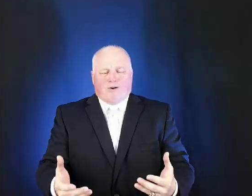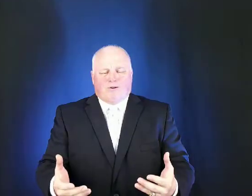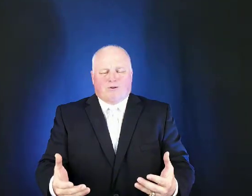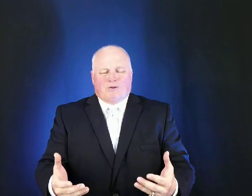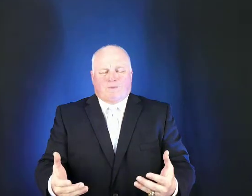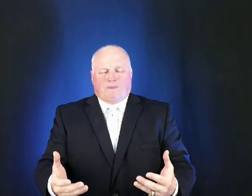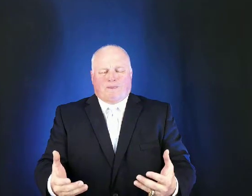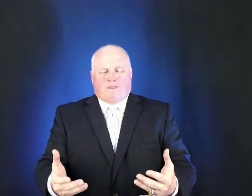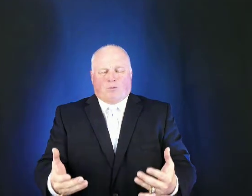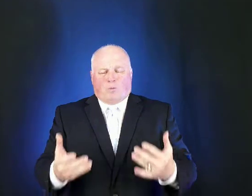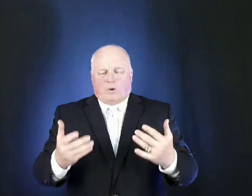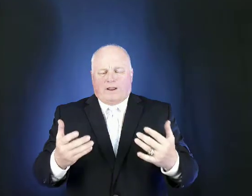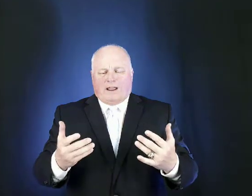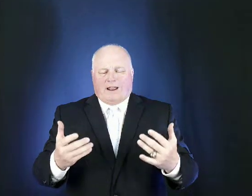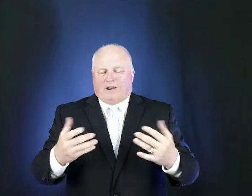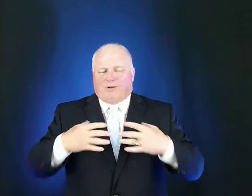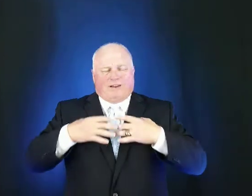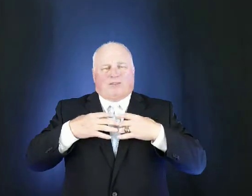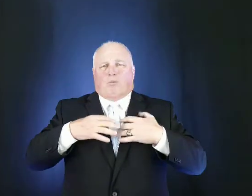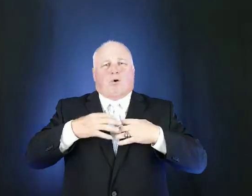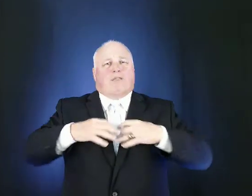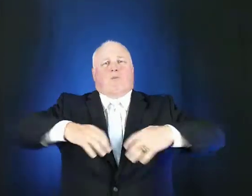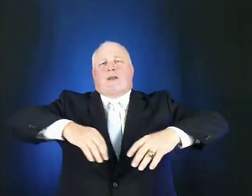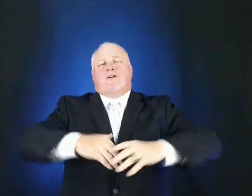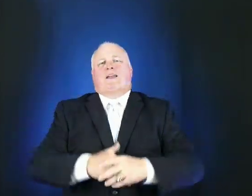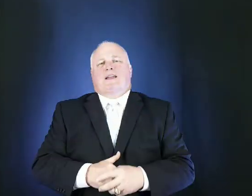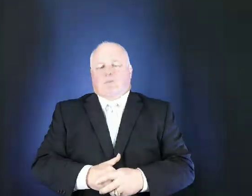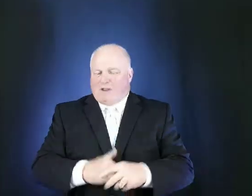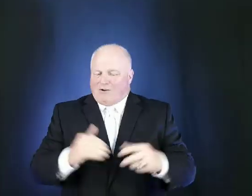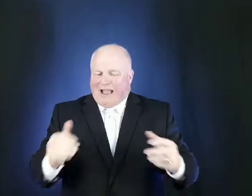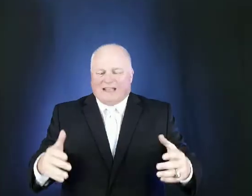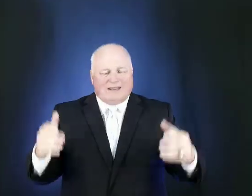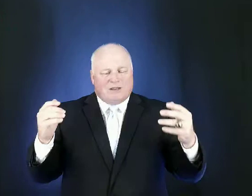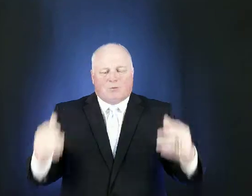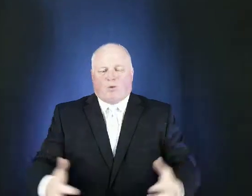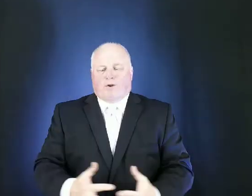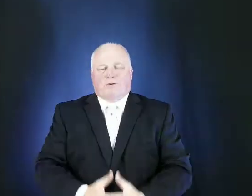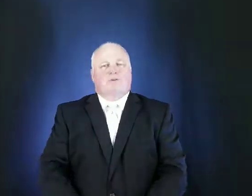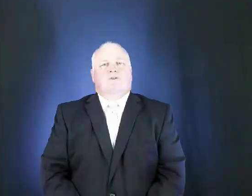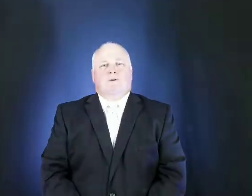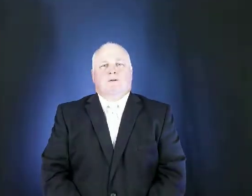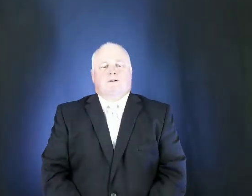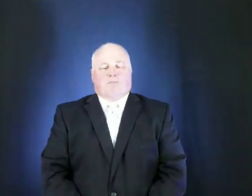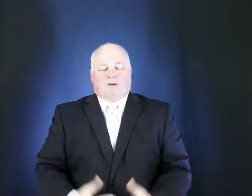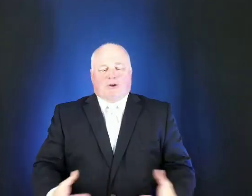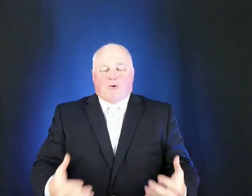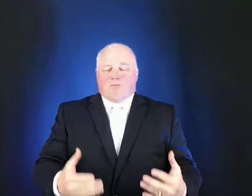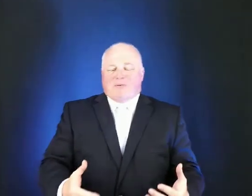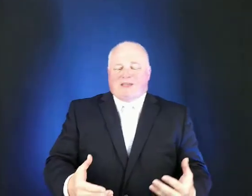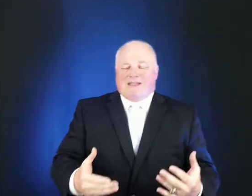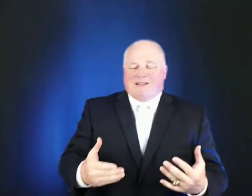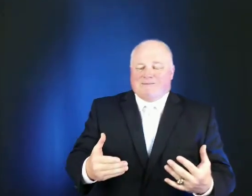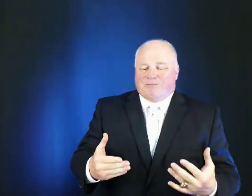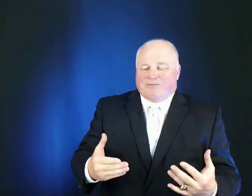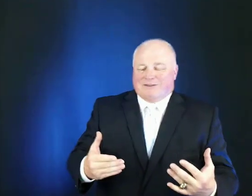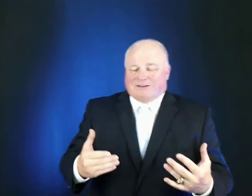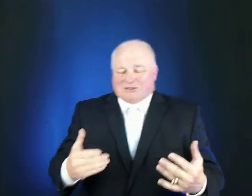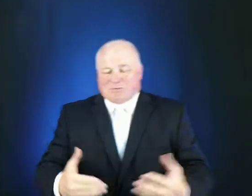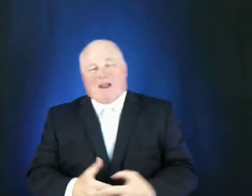we the war that we are in we are alien warriors but don't be despair